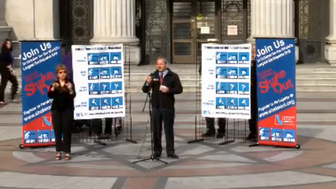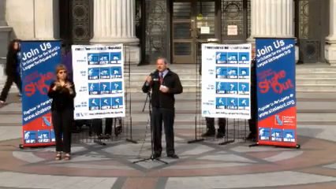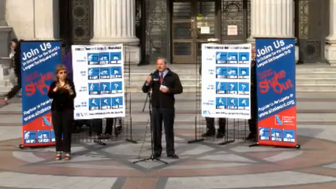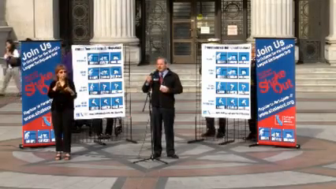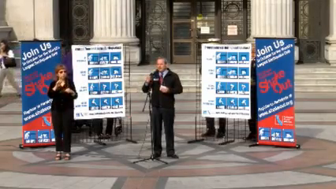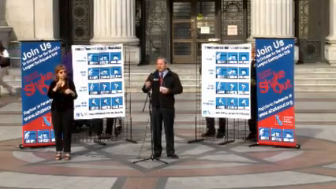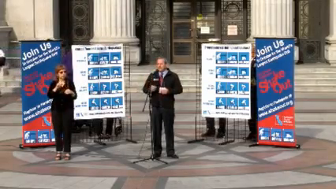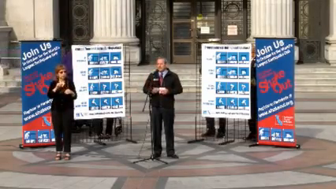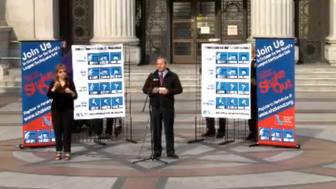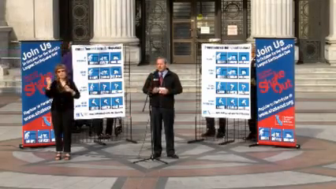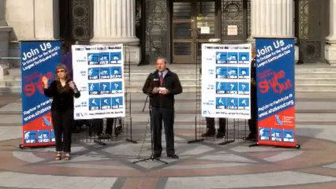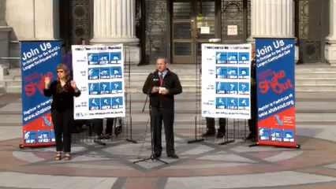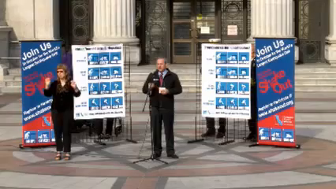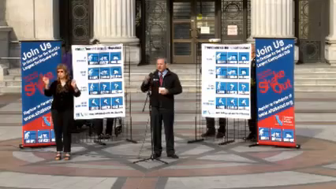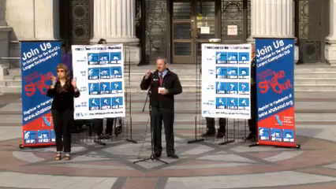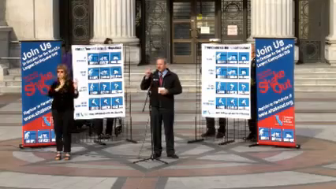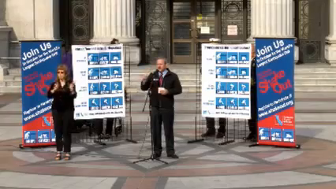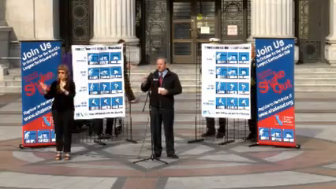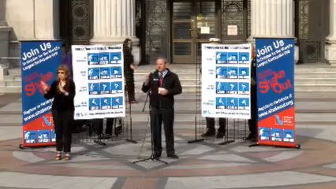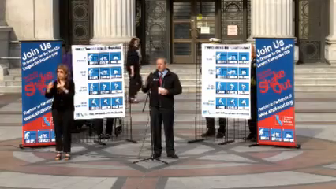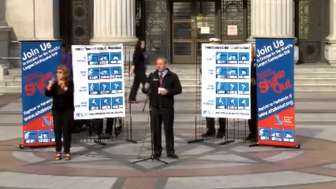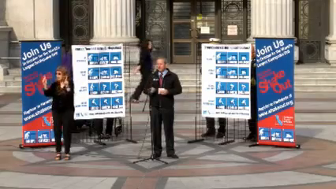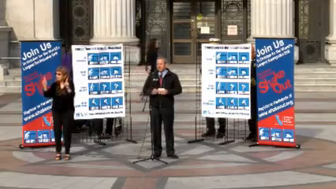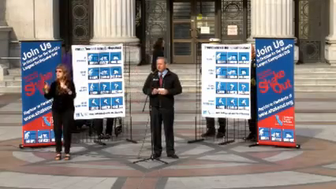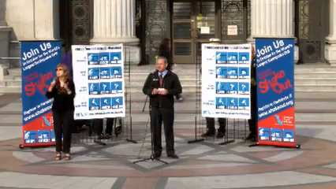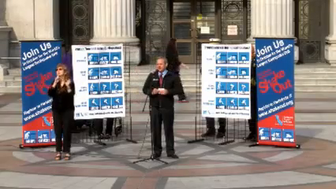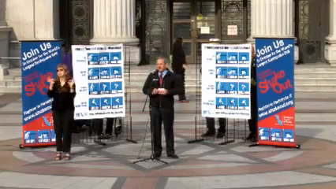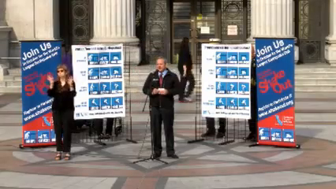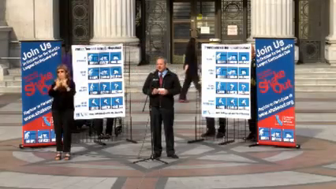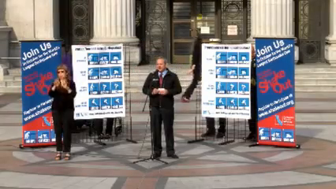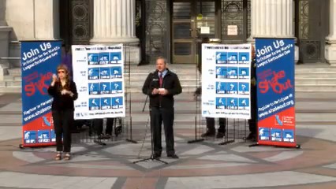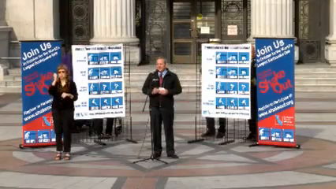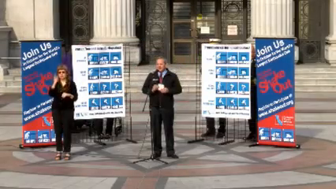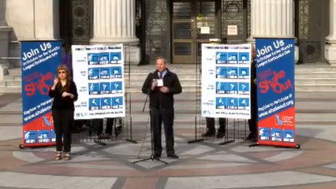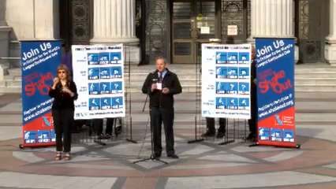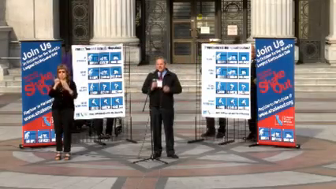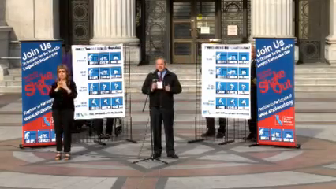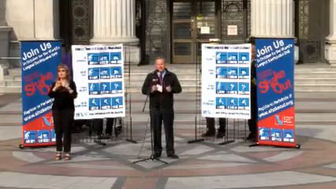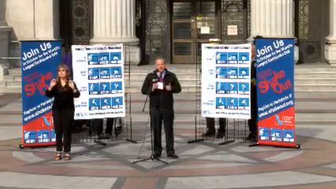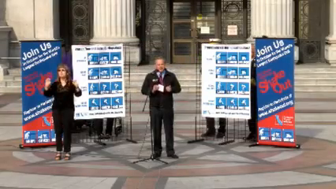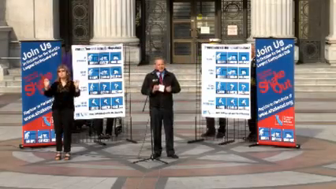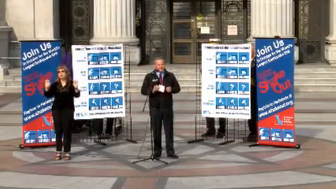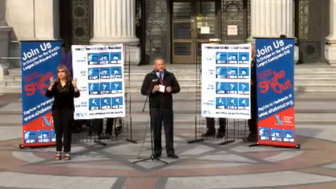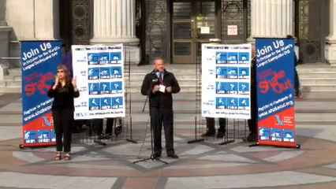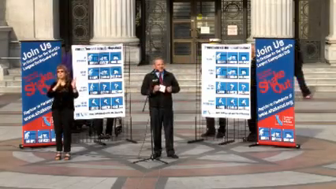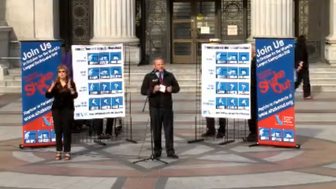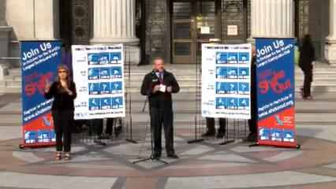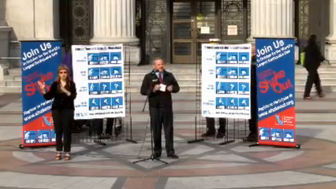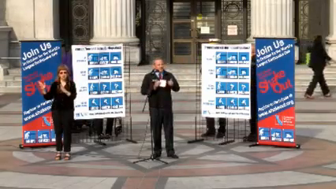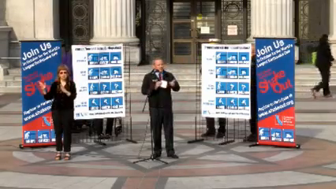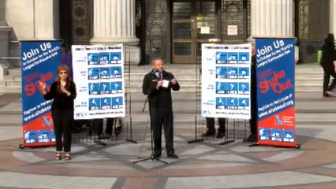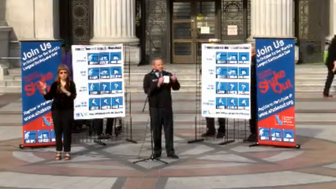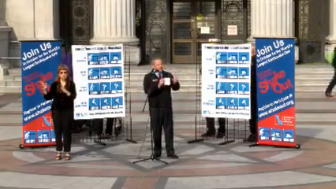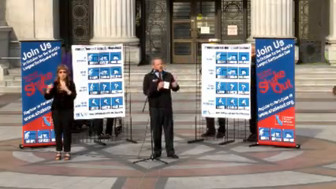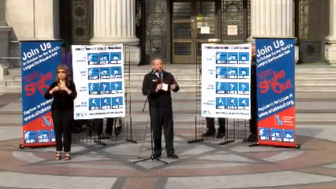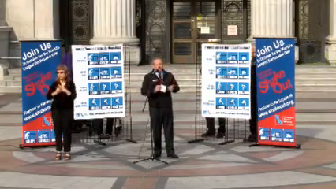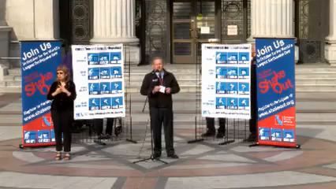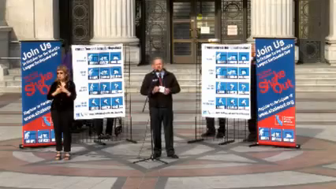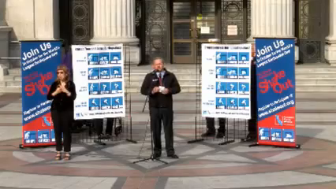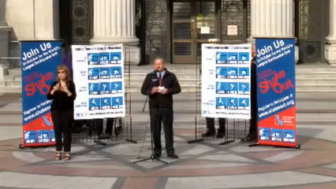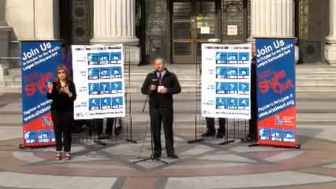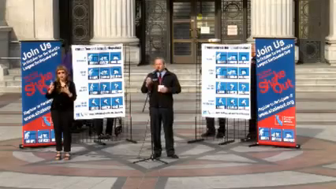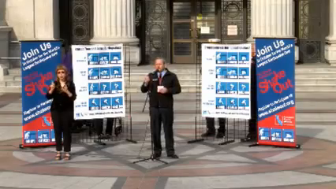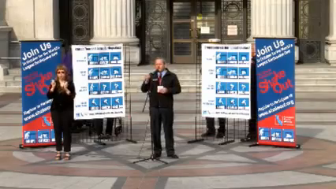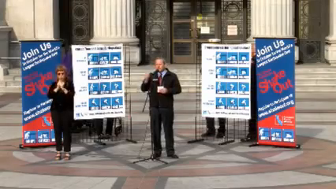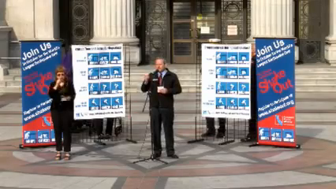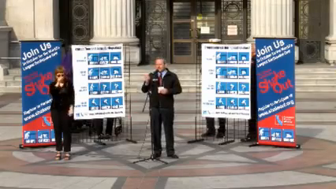emergency preparedness. But it's very important to understand that emergency preparedness starts with you all.